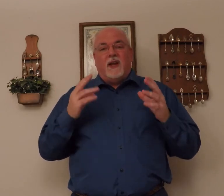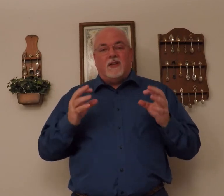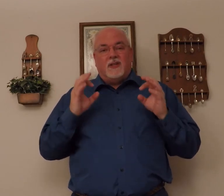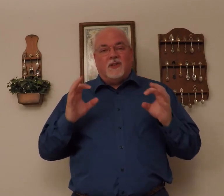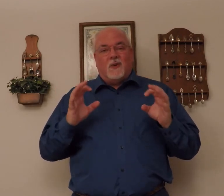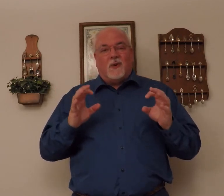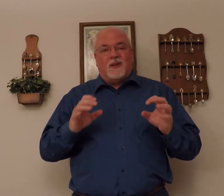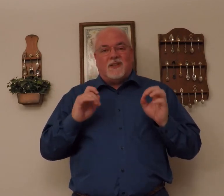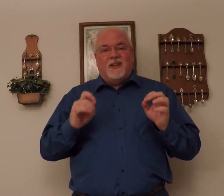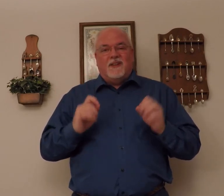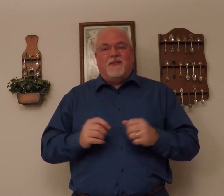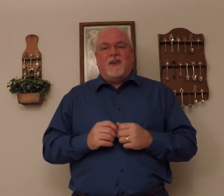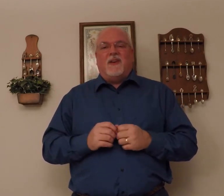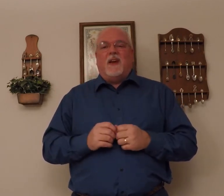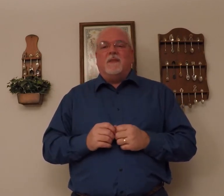get just the chorus, figure it out.